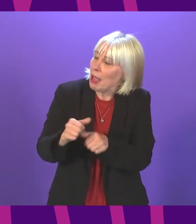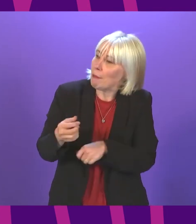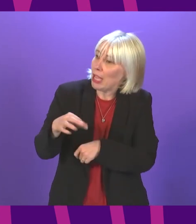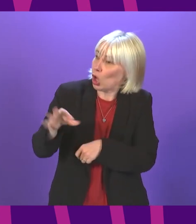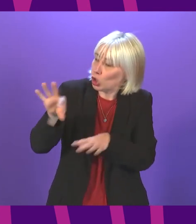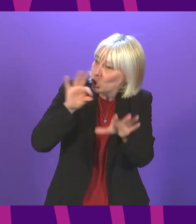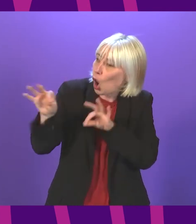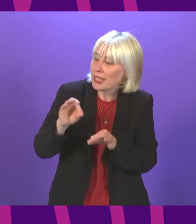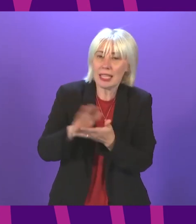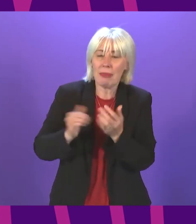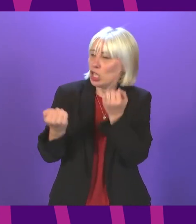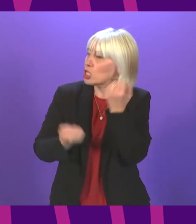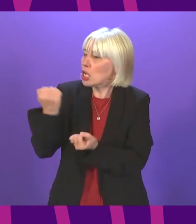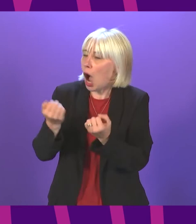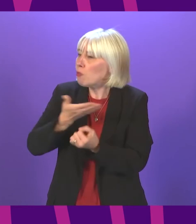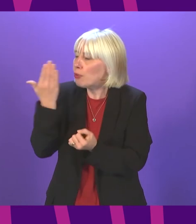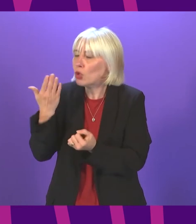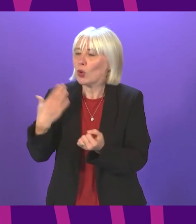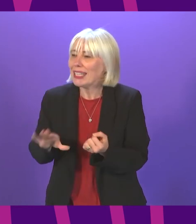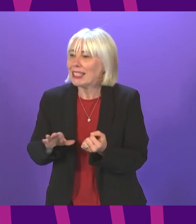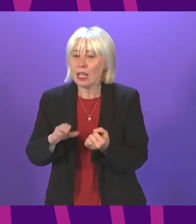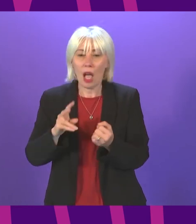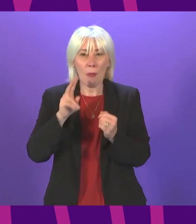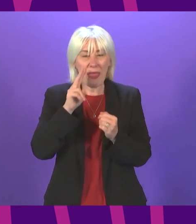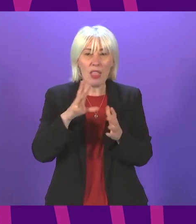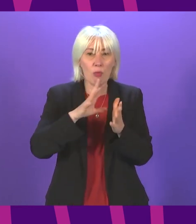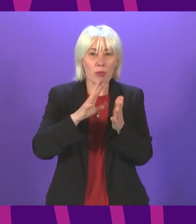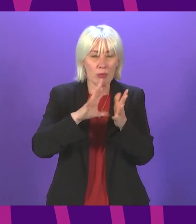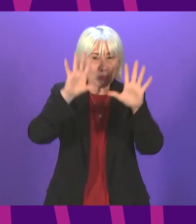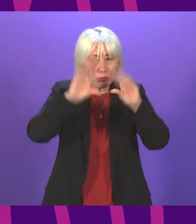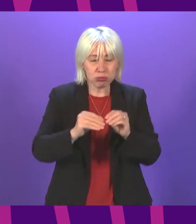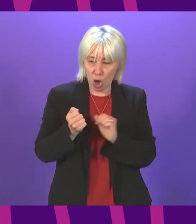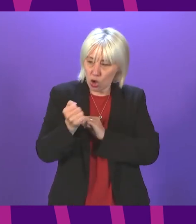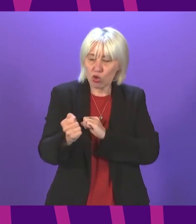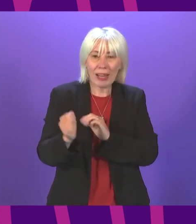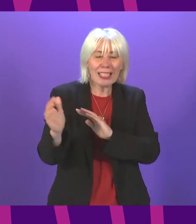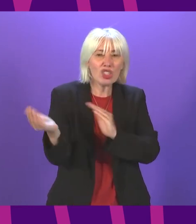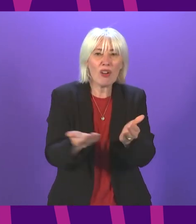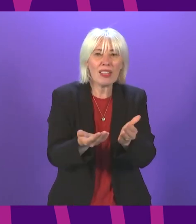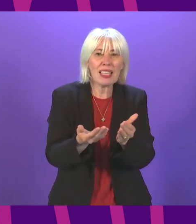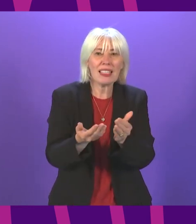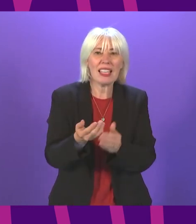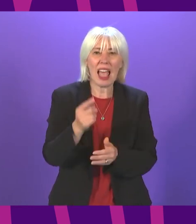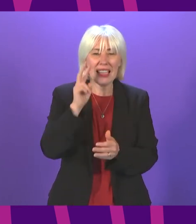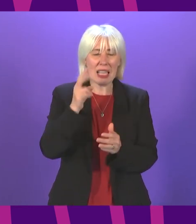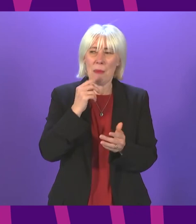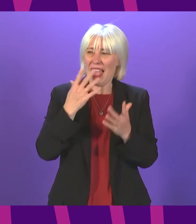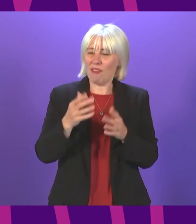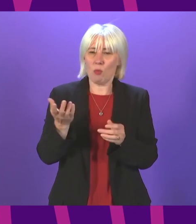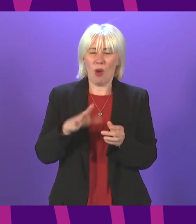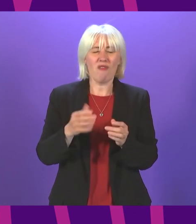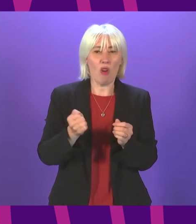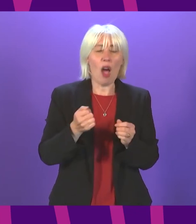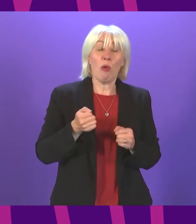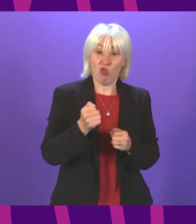cars and we're actually going to see train services removed I know people who will have to shift from trains into